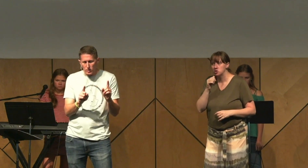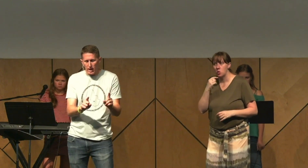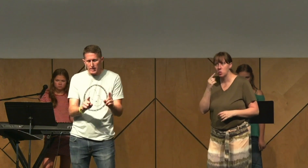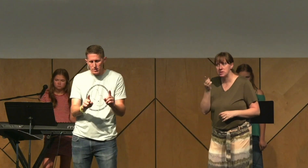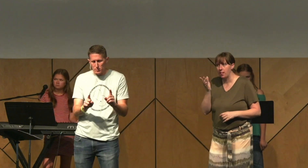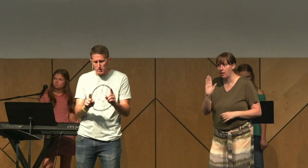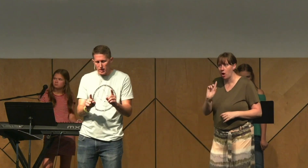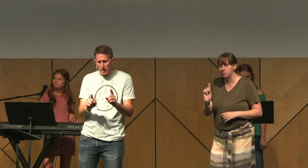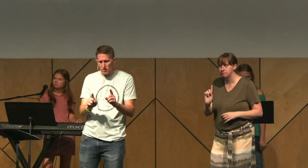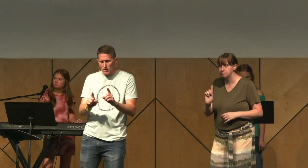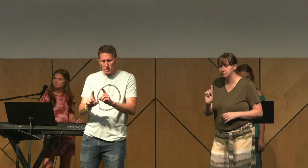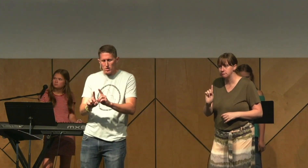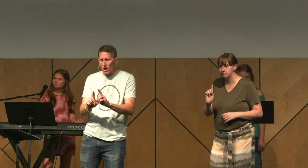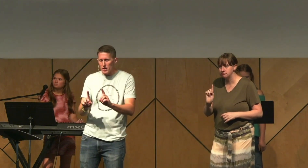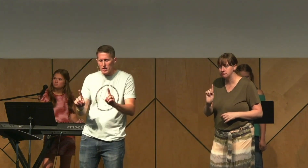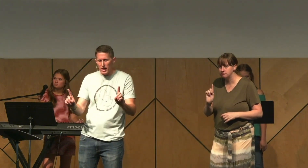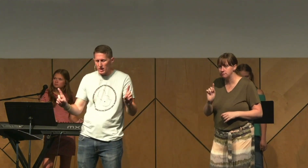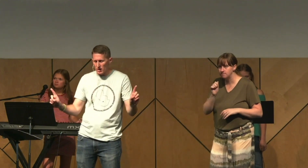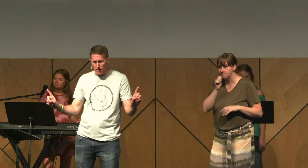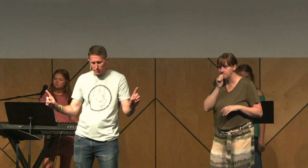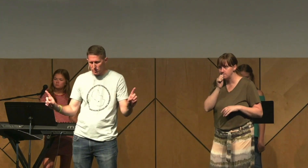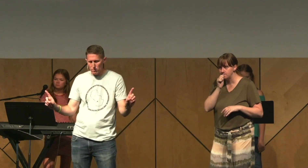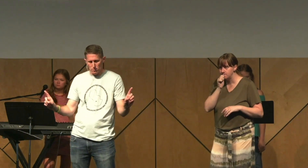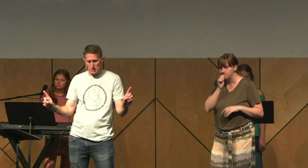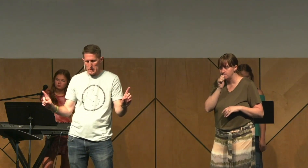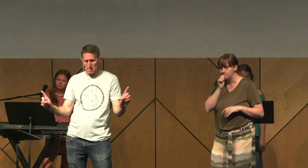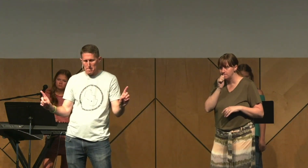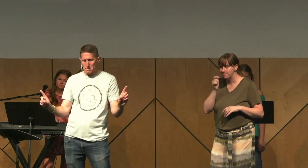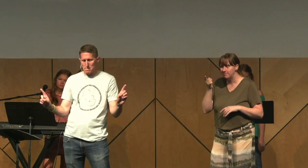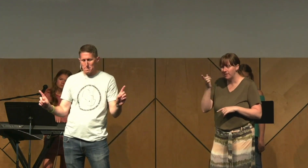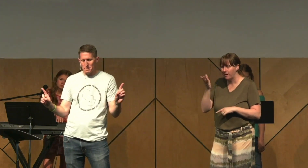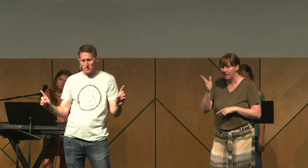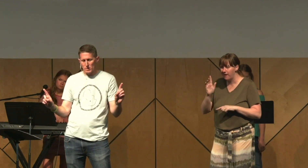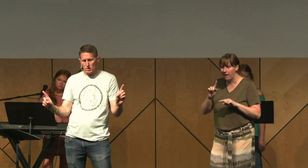That sin would lie to them and say, God can't love you.